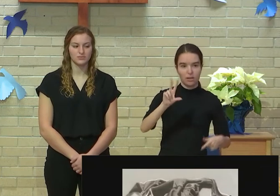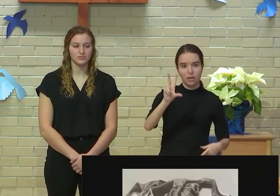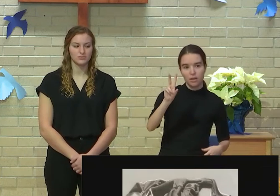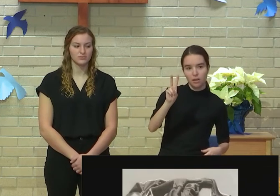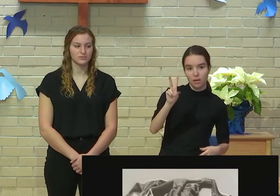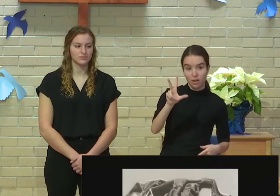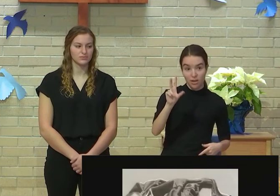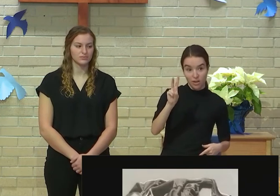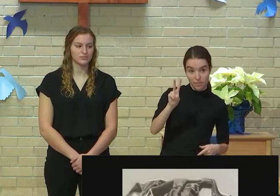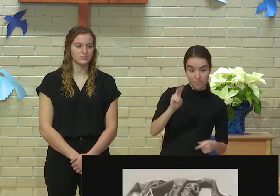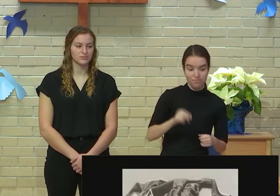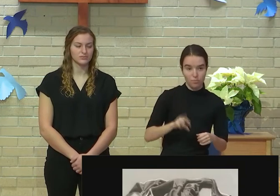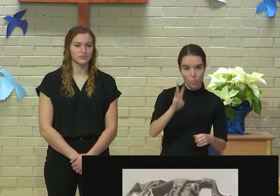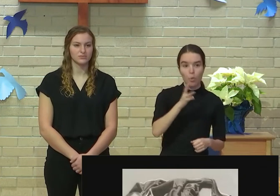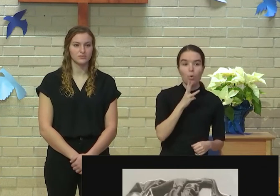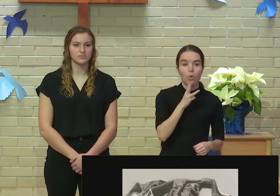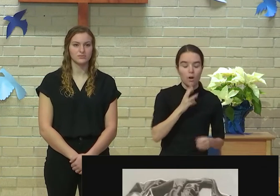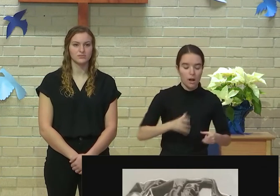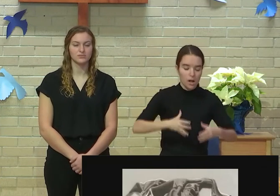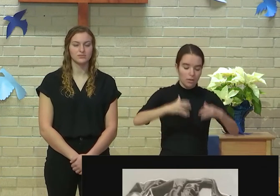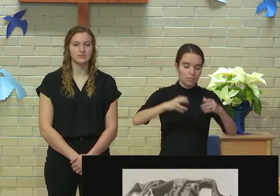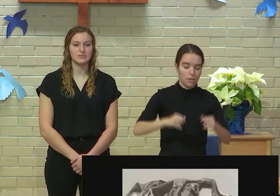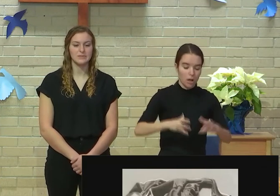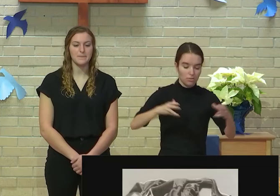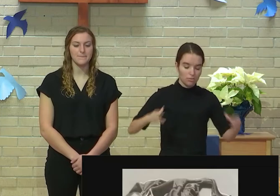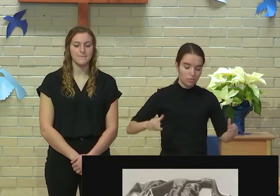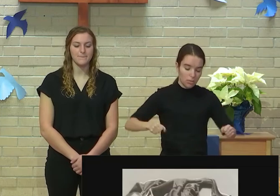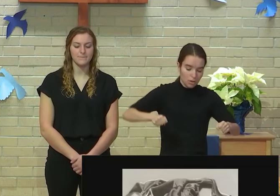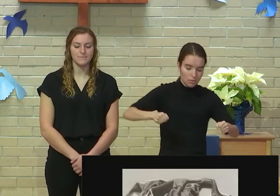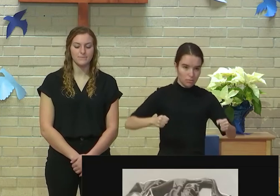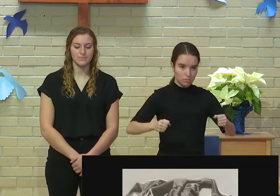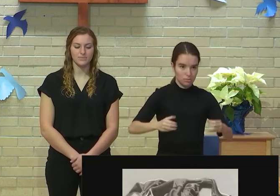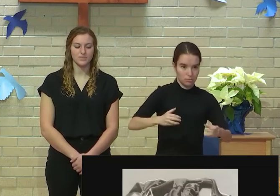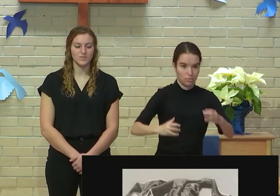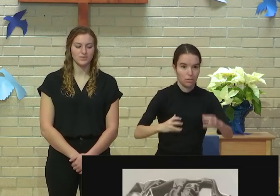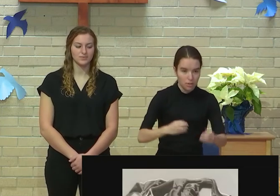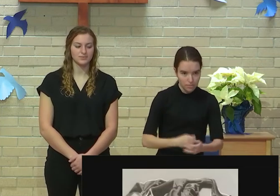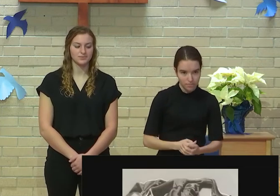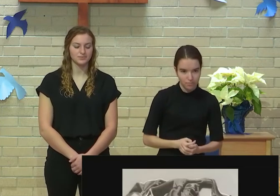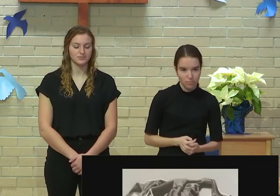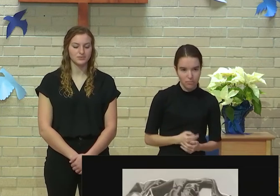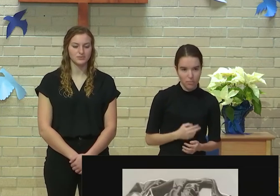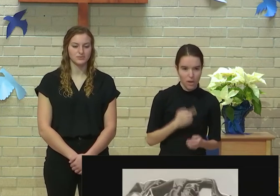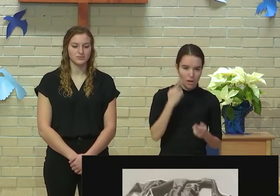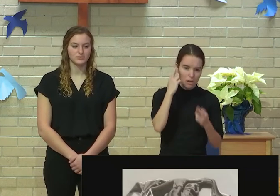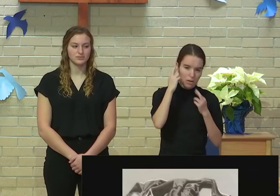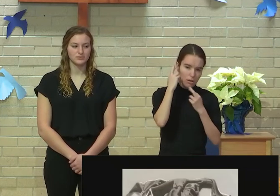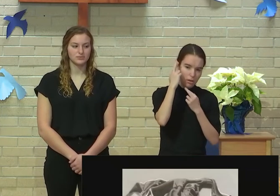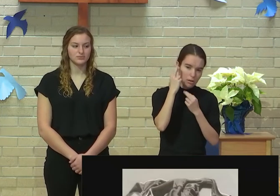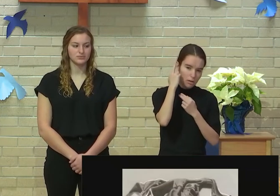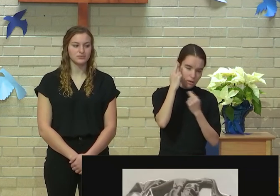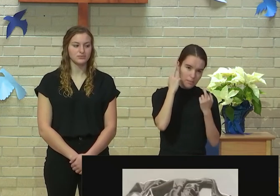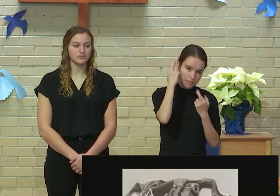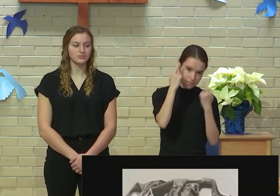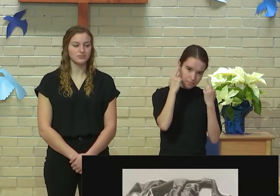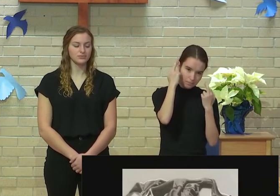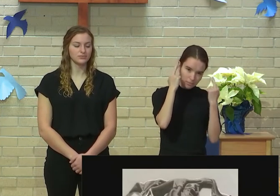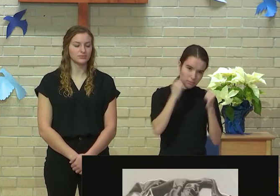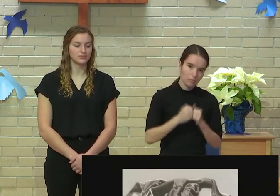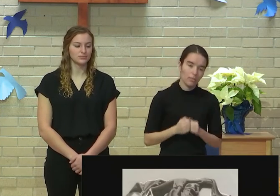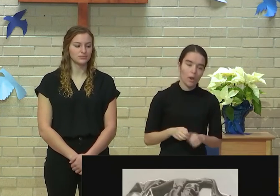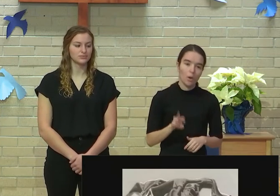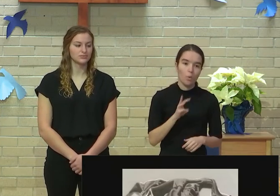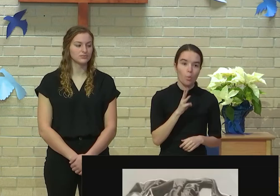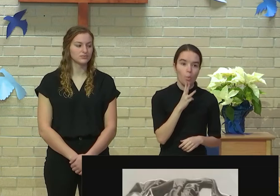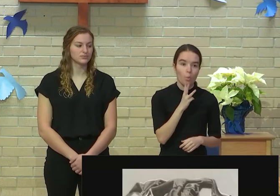And I began doing more research into water bottle consumption in America, and I found the